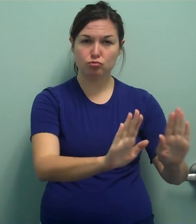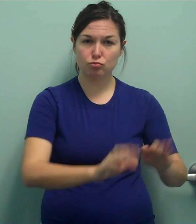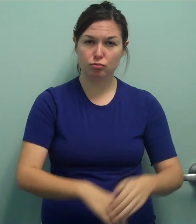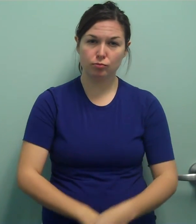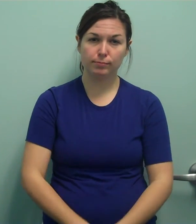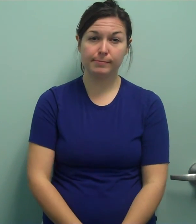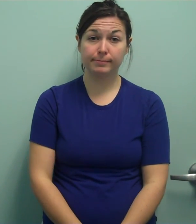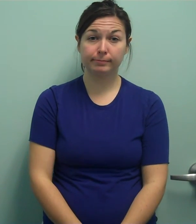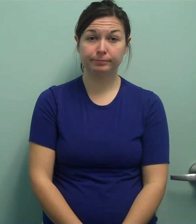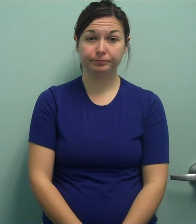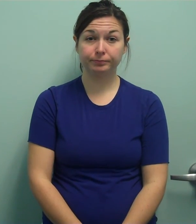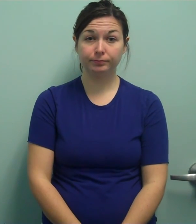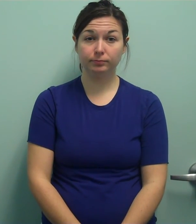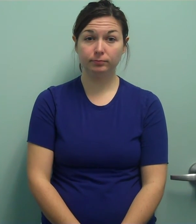much sail to take in during heavy weather.